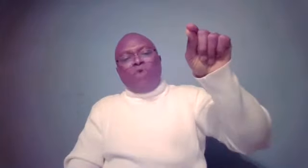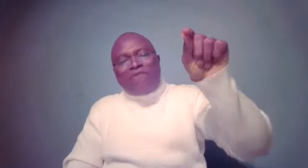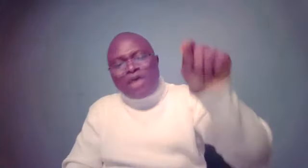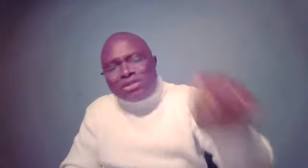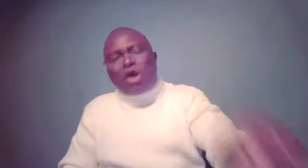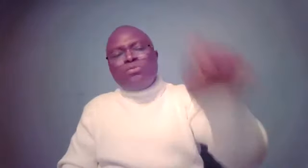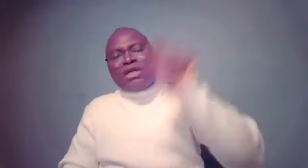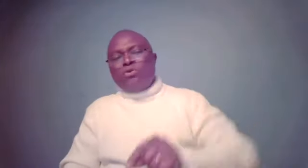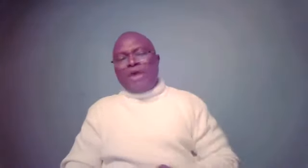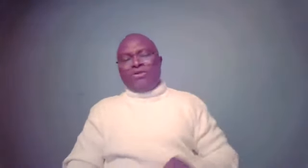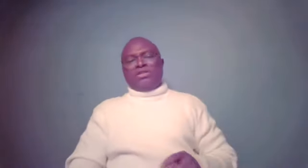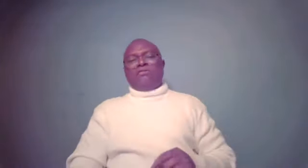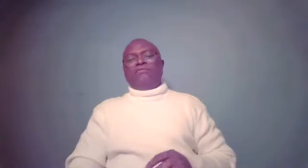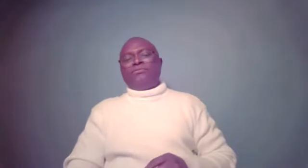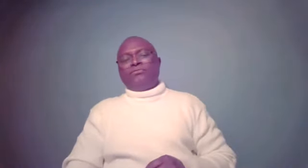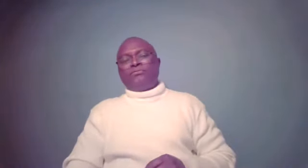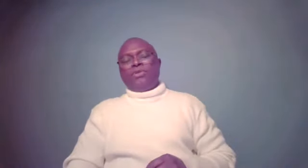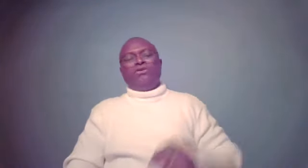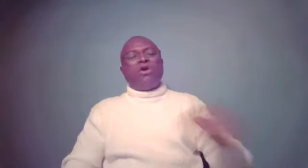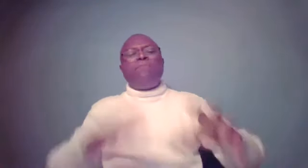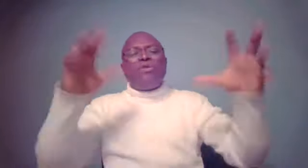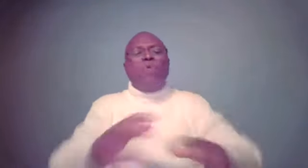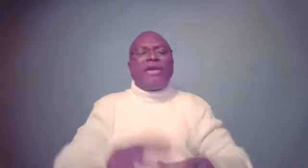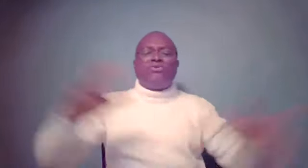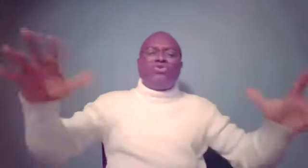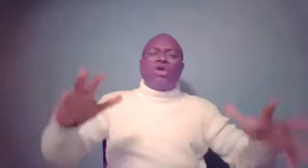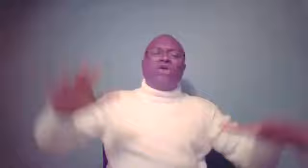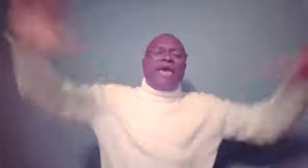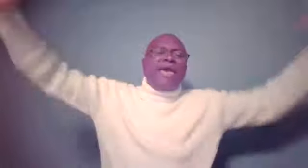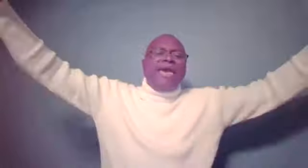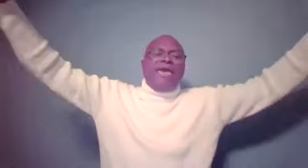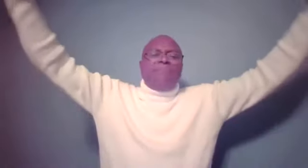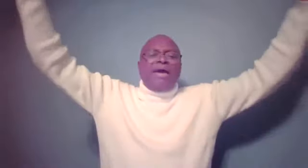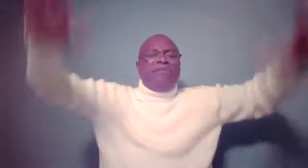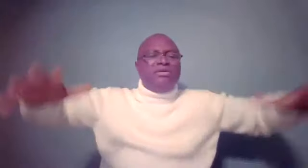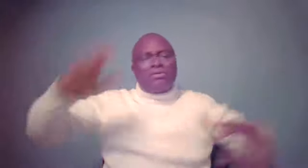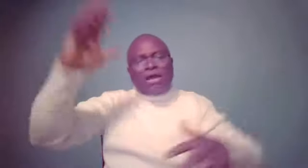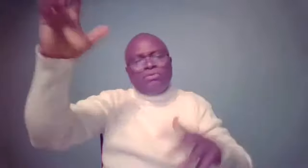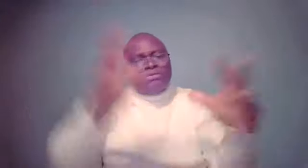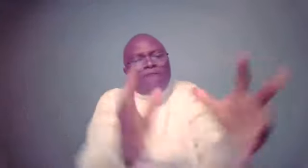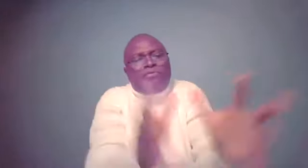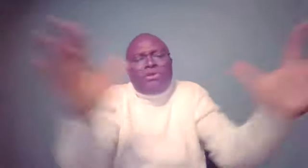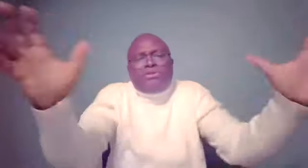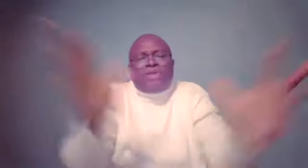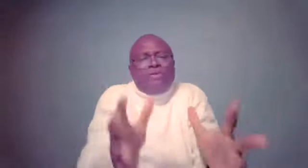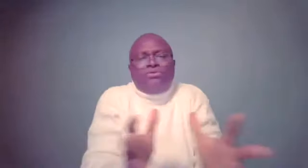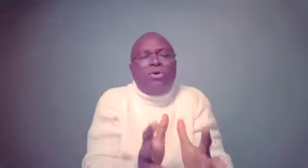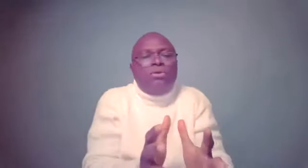whatever circumstance you find yourself. Don't be quick to judge, hey, my enemies, the devil is trying to, you know.